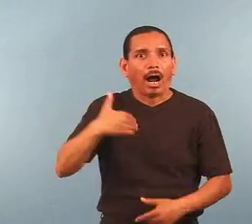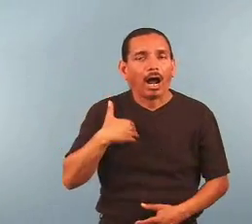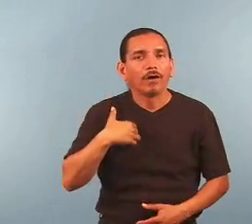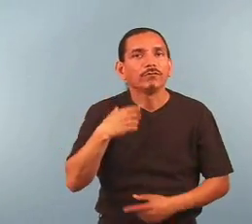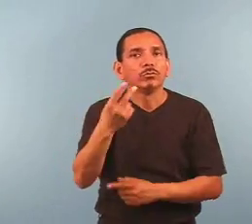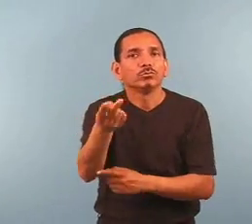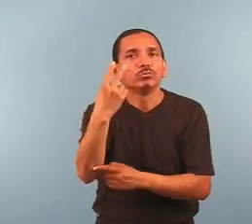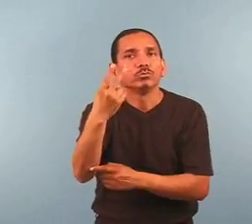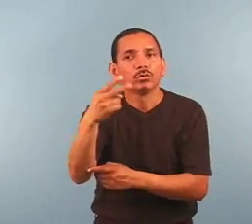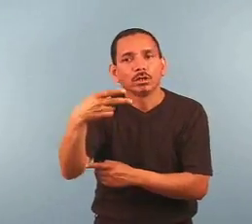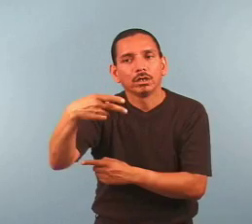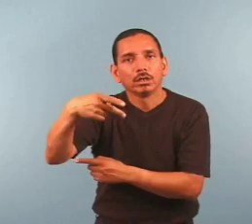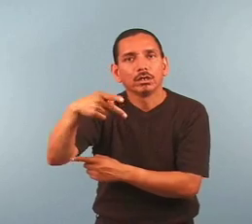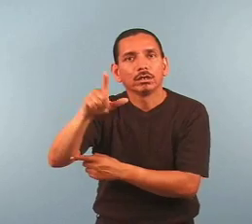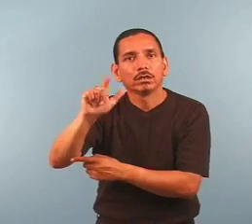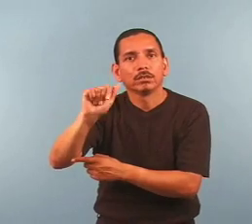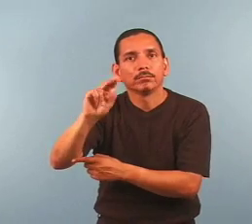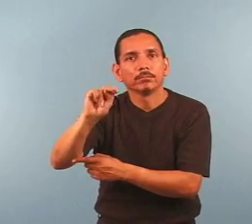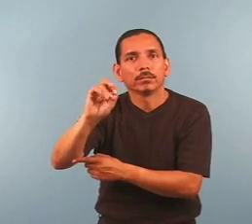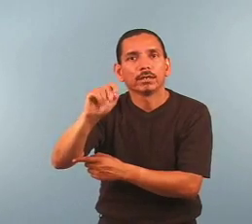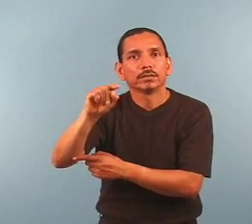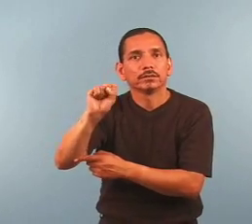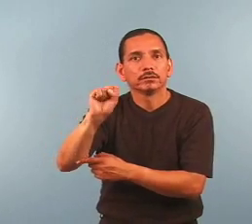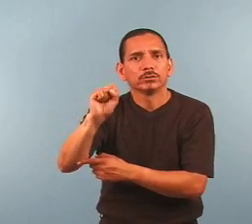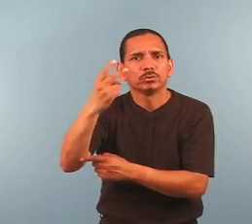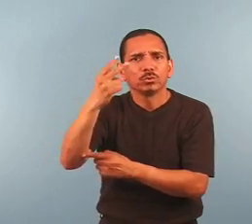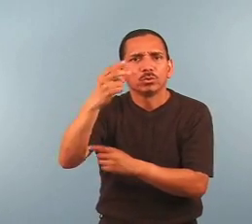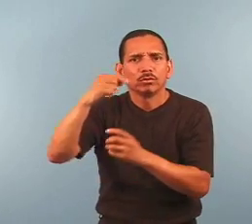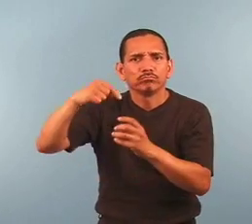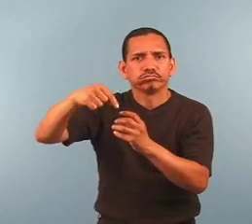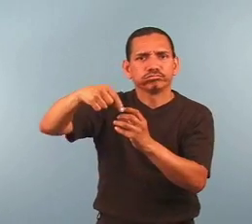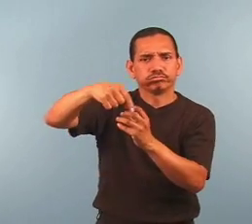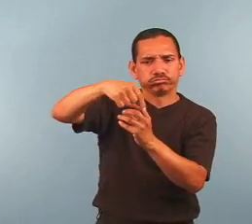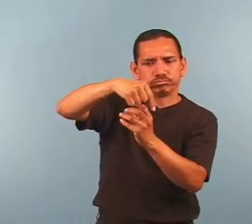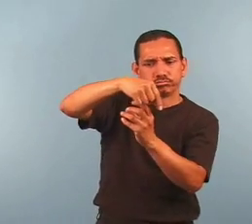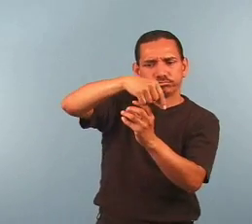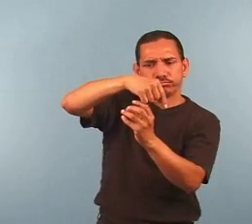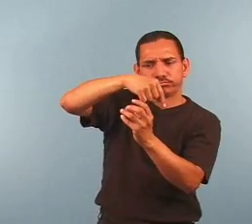2 planets 2 have been discovered around the star